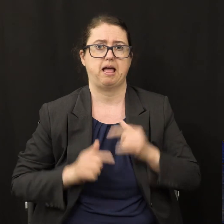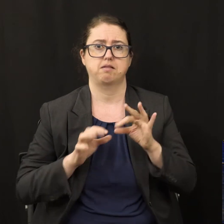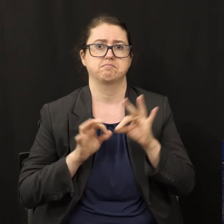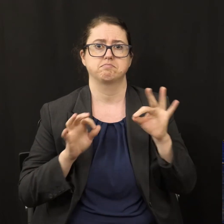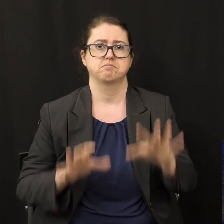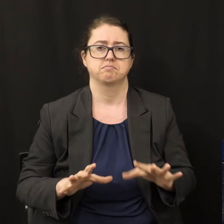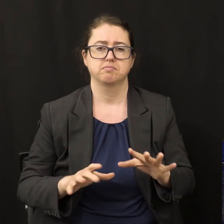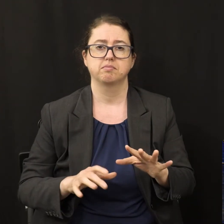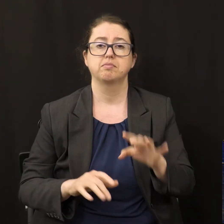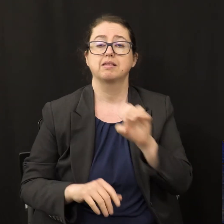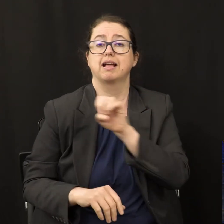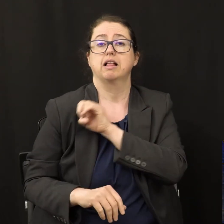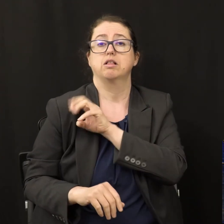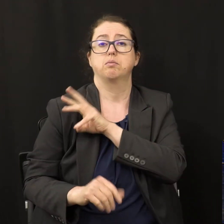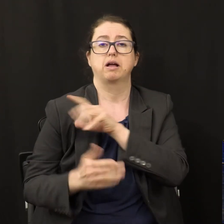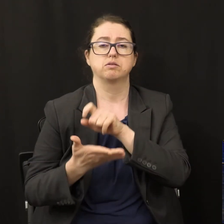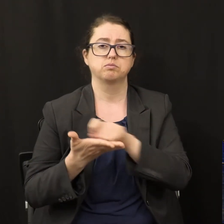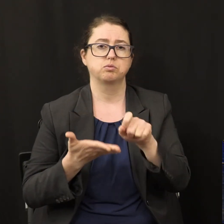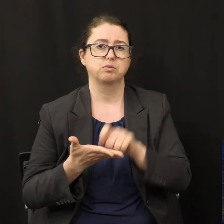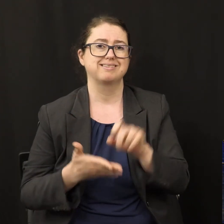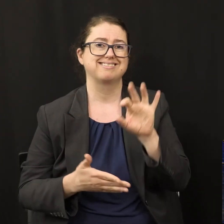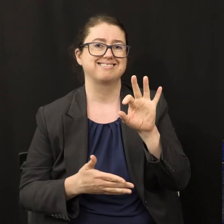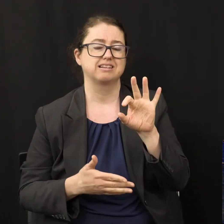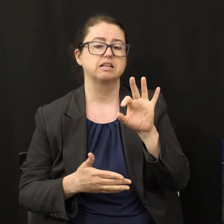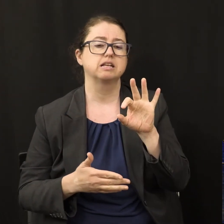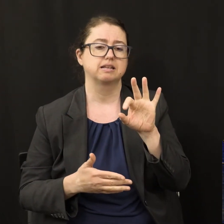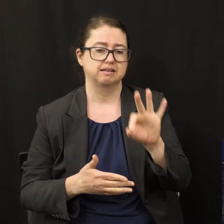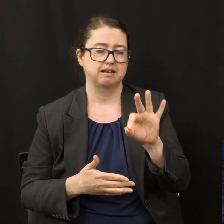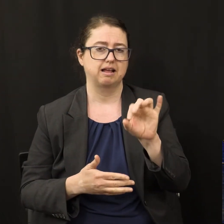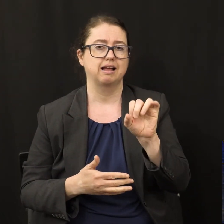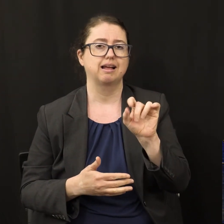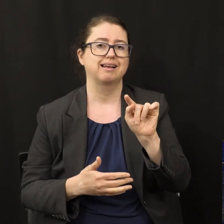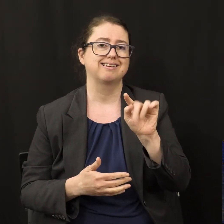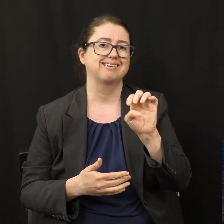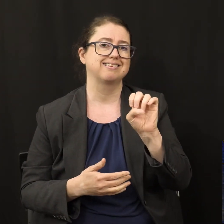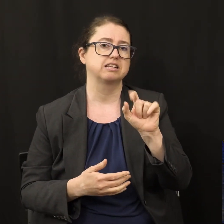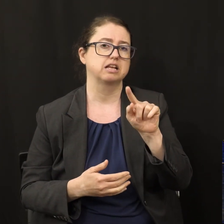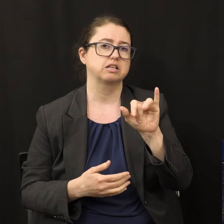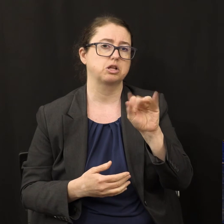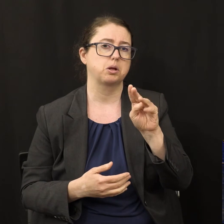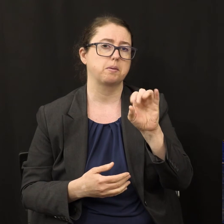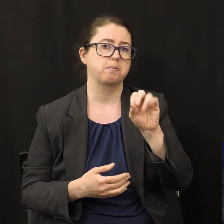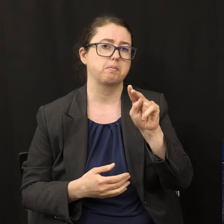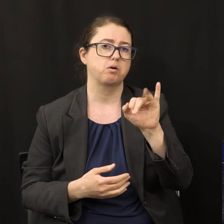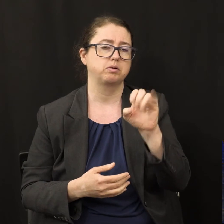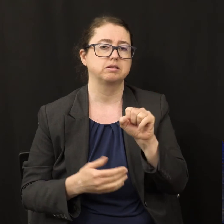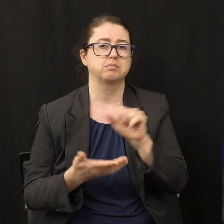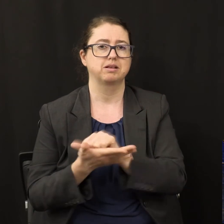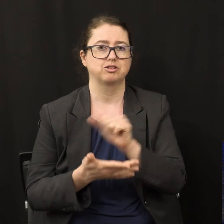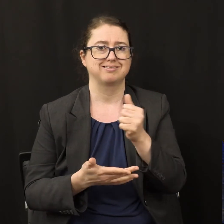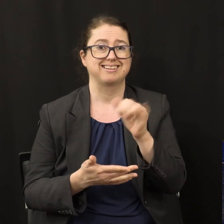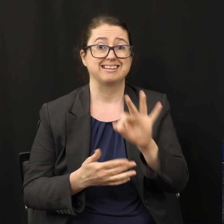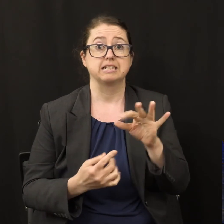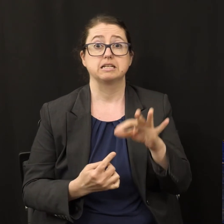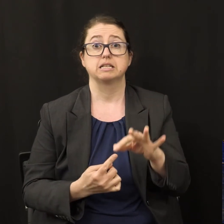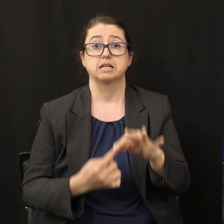Ellen White. Nine Testimonies, page 19. In a special sense, Seventh-day